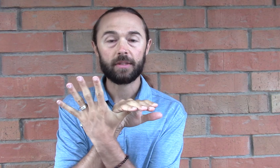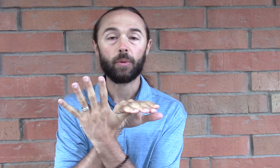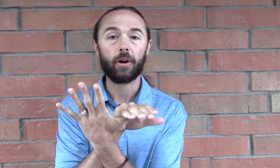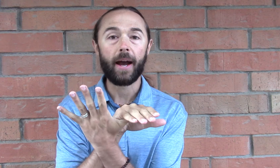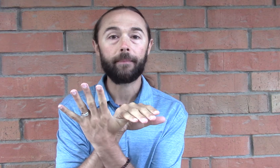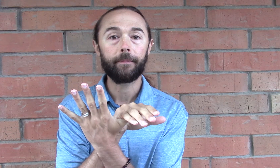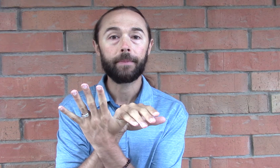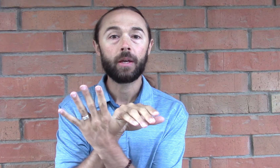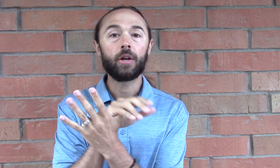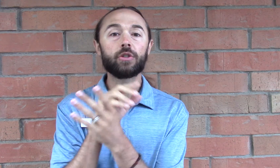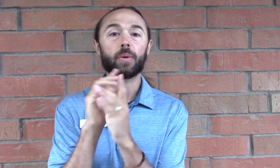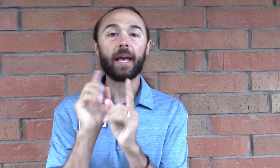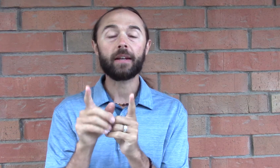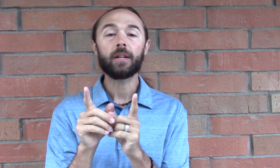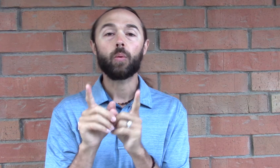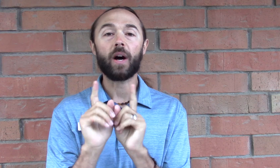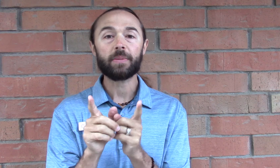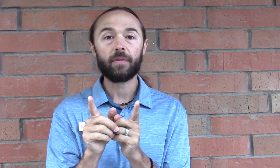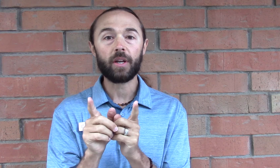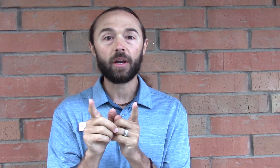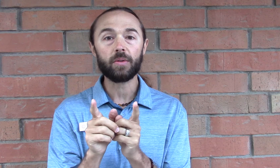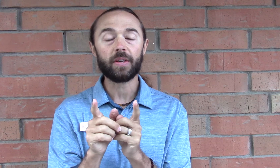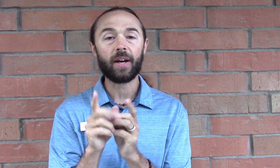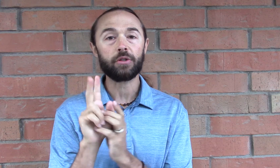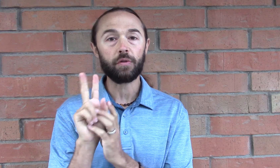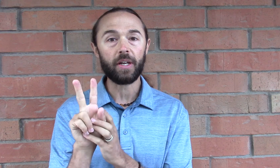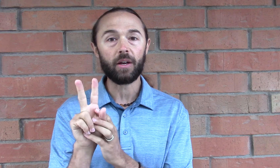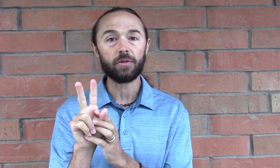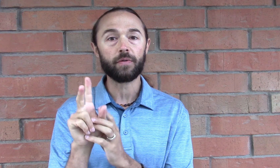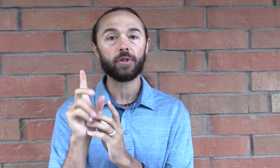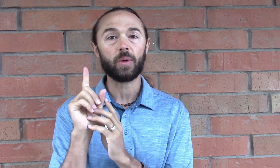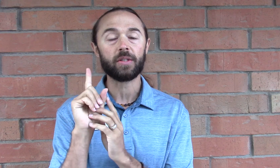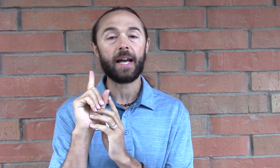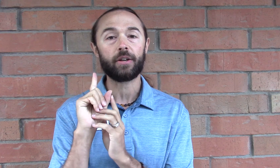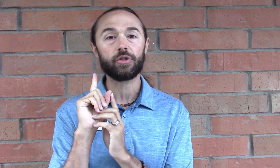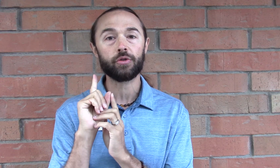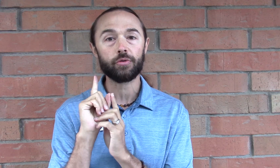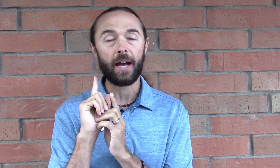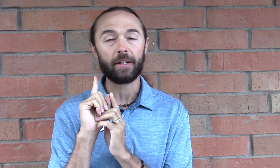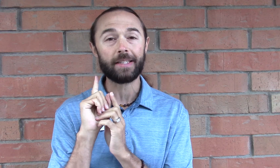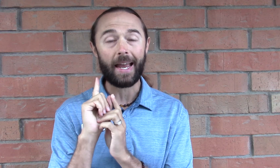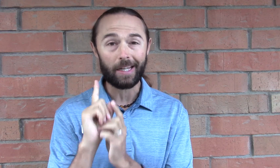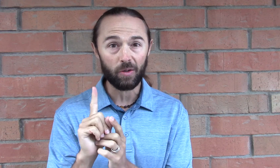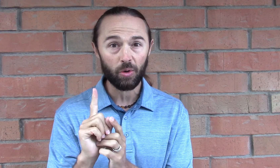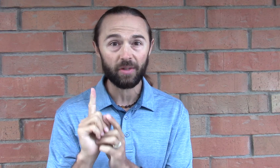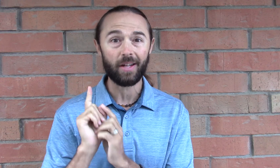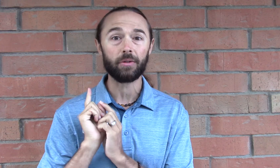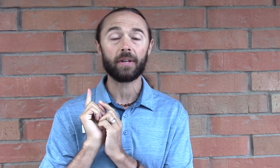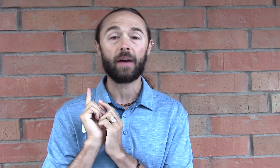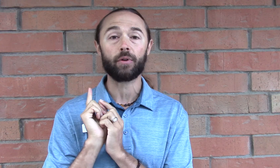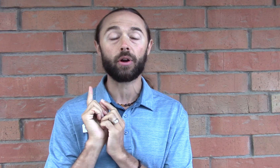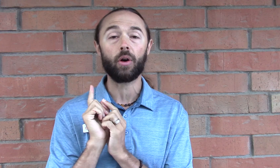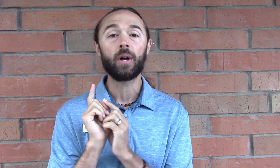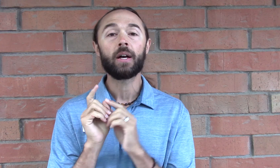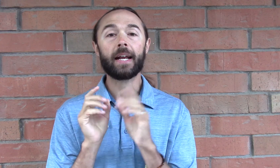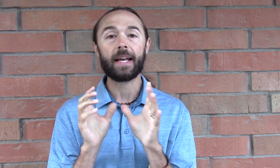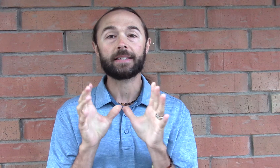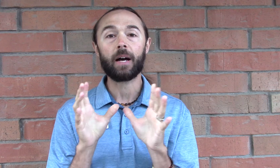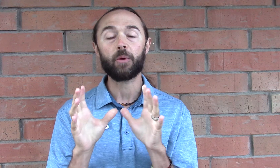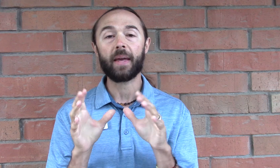See where you're at. So again watch my videos. I've got two videos. The first ones on how to how to diagnose horizontal canal vertigo. Again to help you make